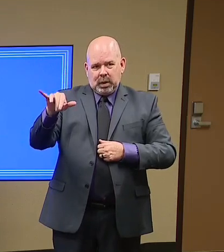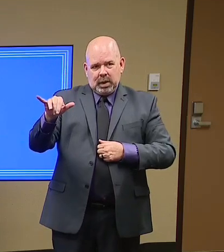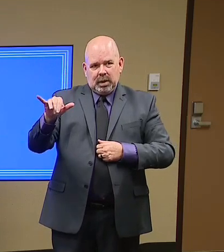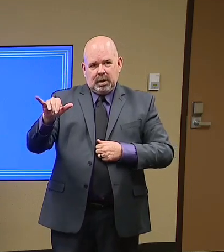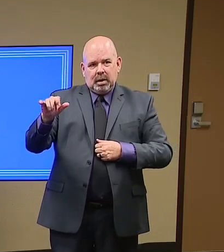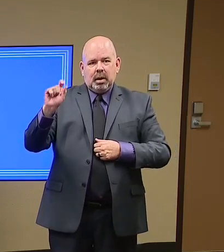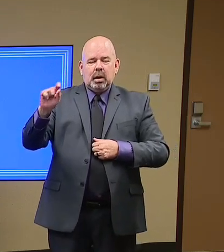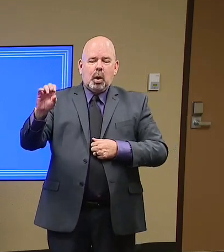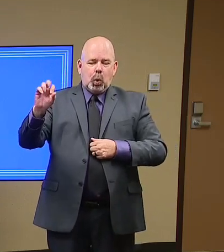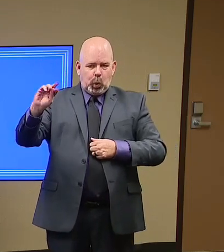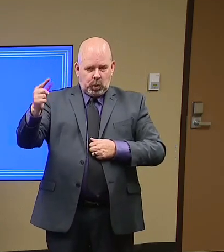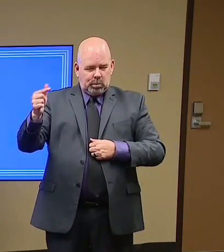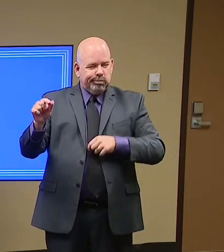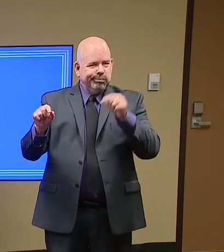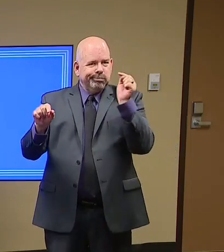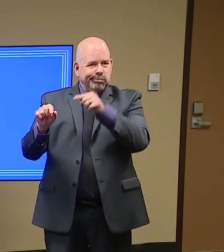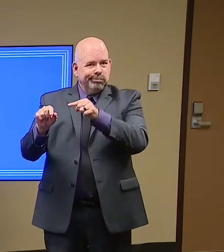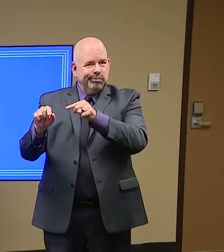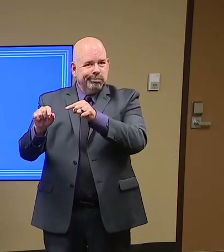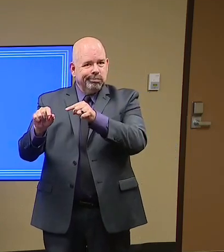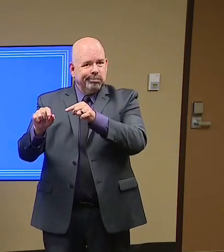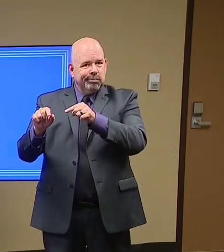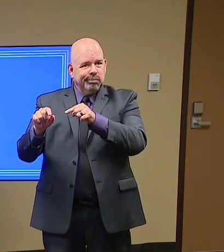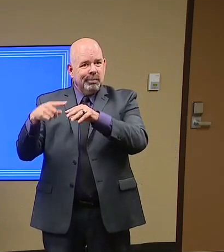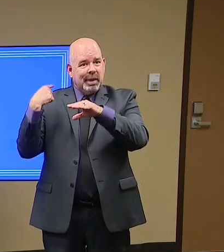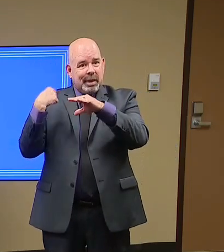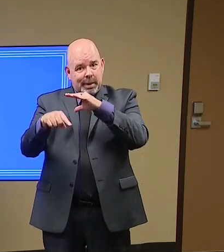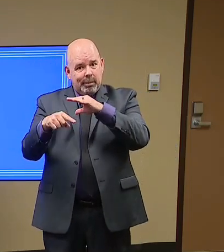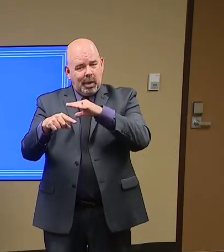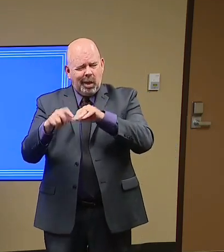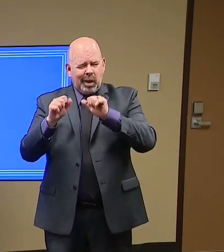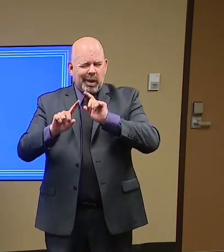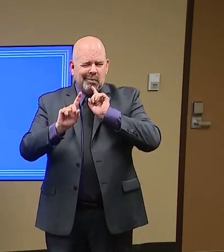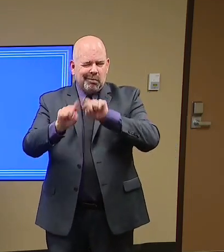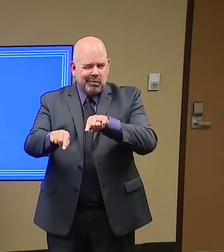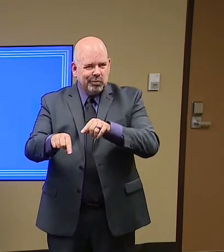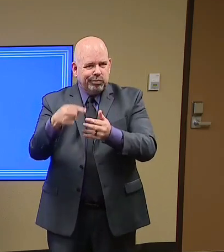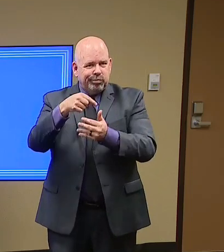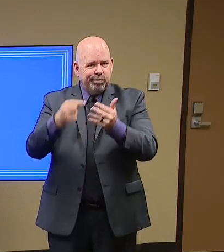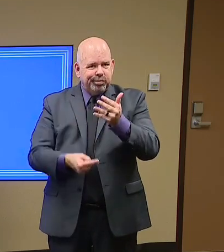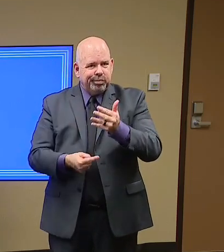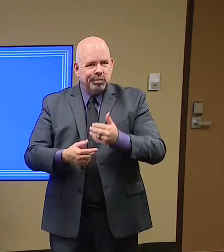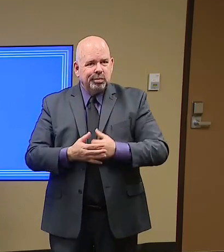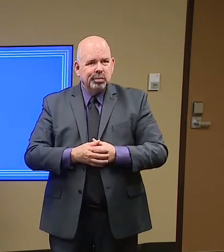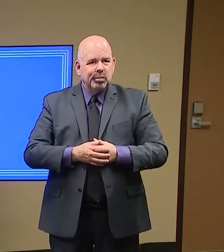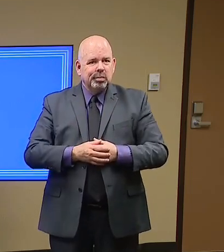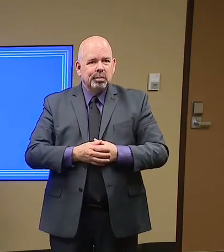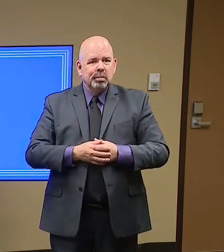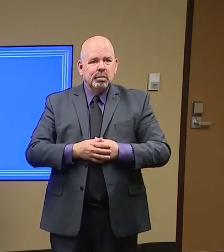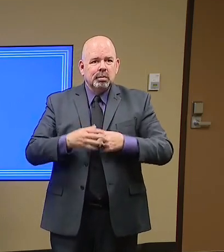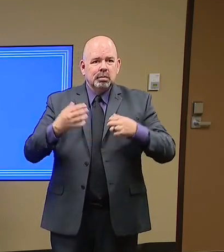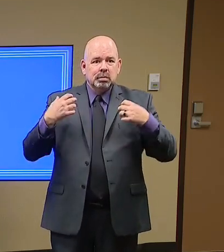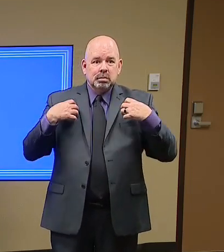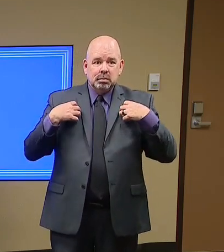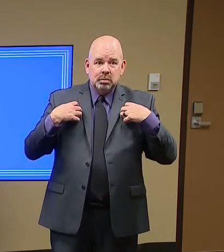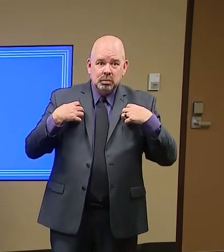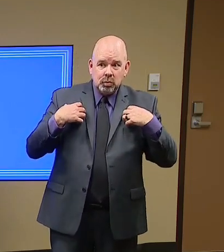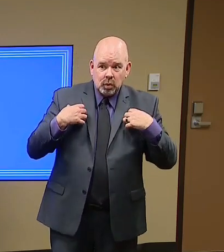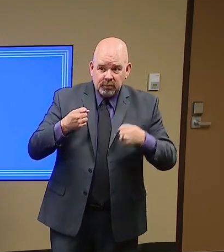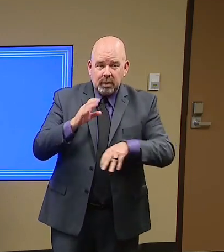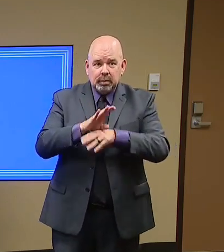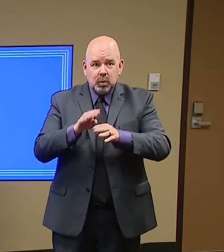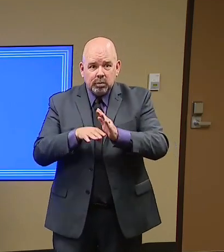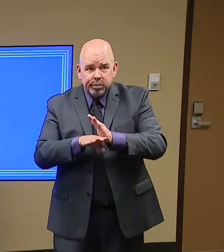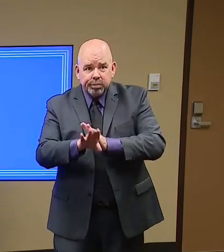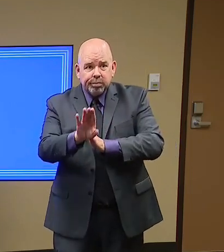And so we want to help as much as we can. We're confident businesses will follow this because they've asked for it. They came with